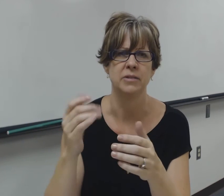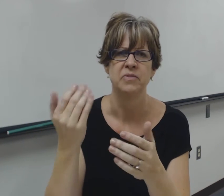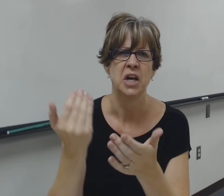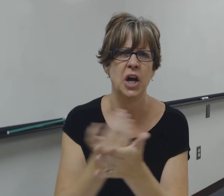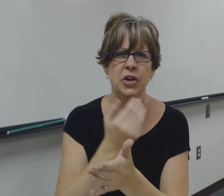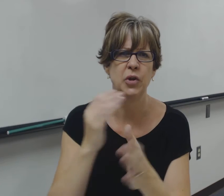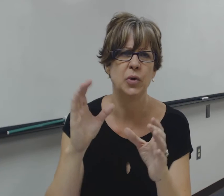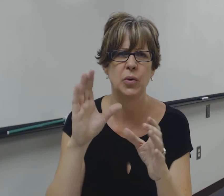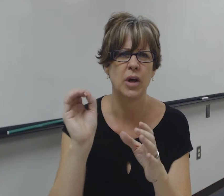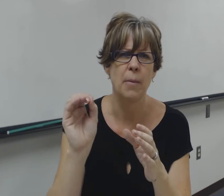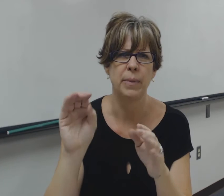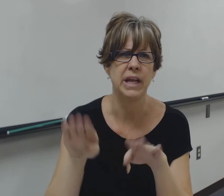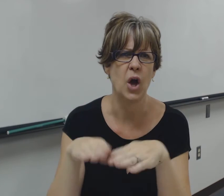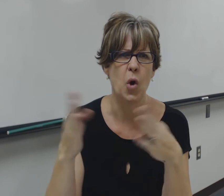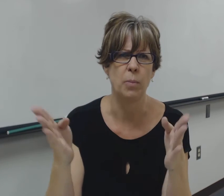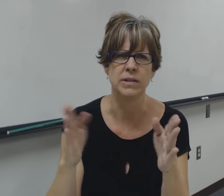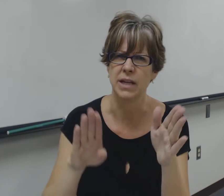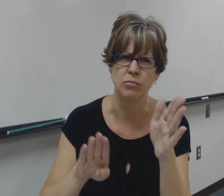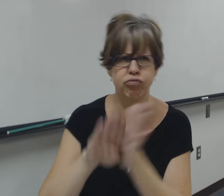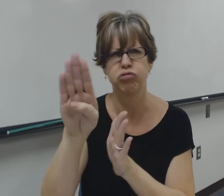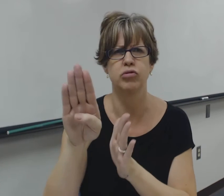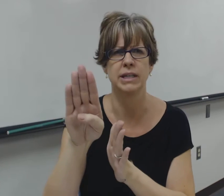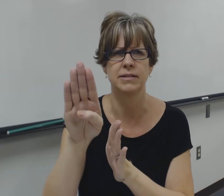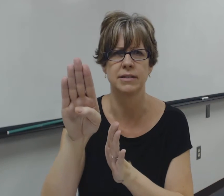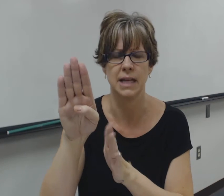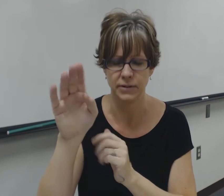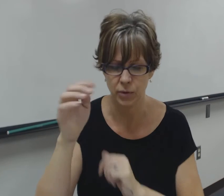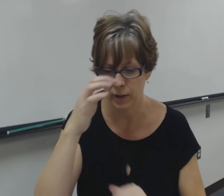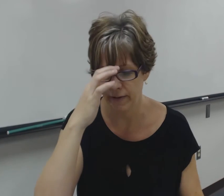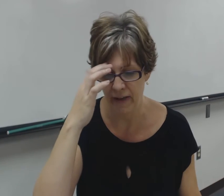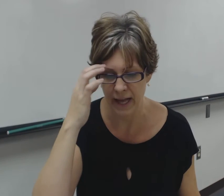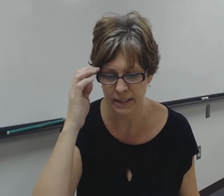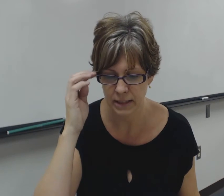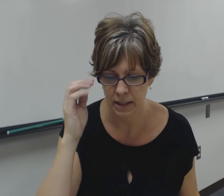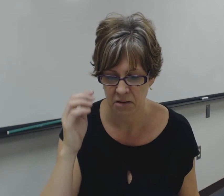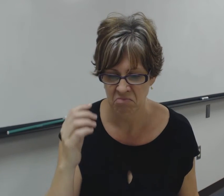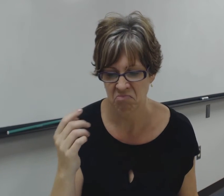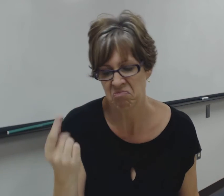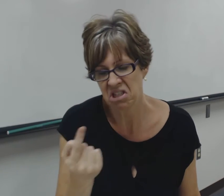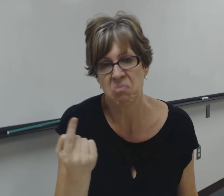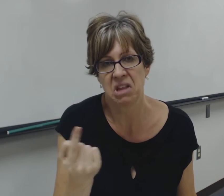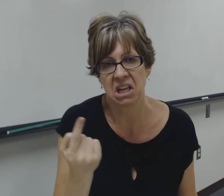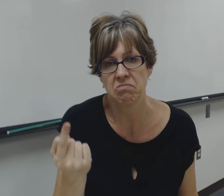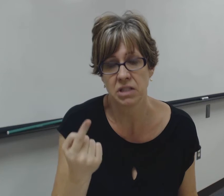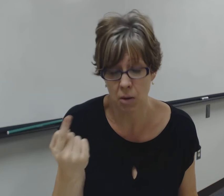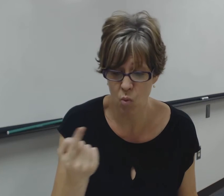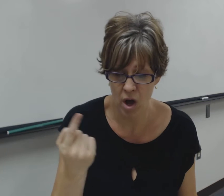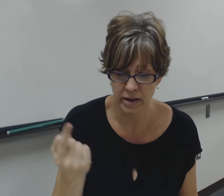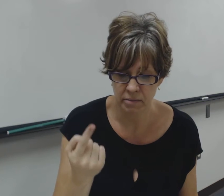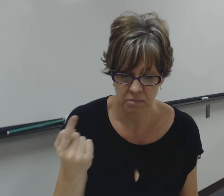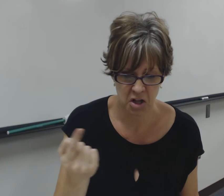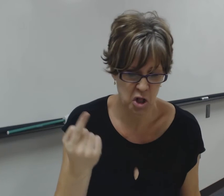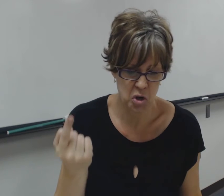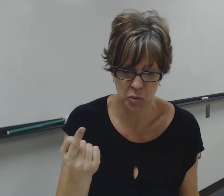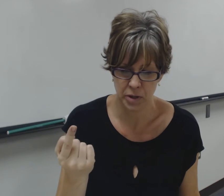a a new company opens and it's successful really fast something someone alone